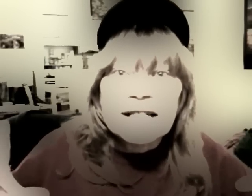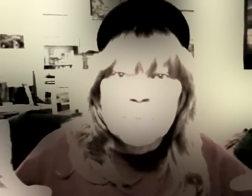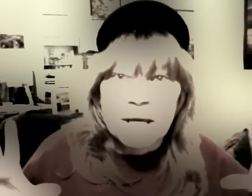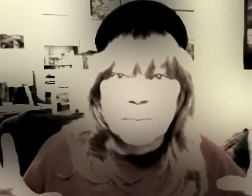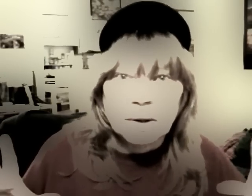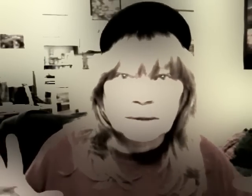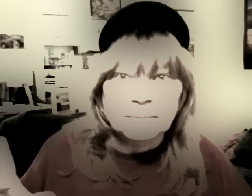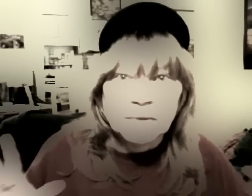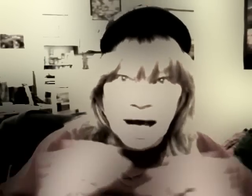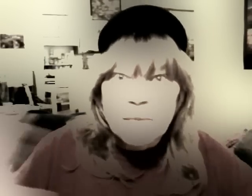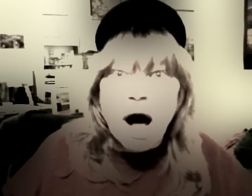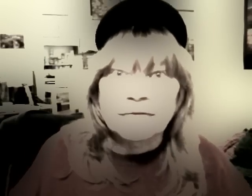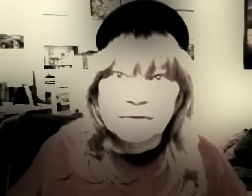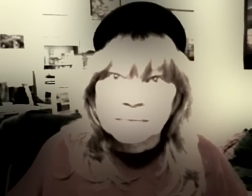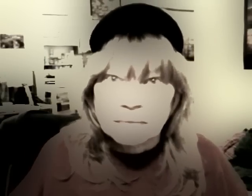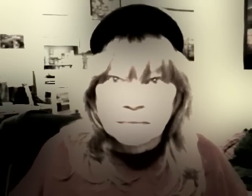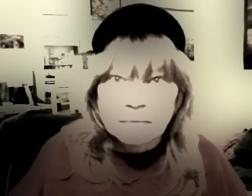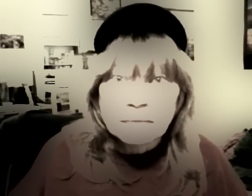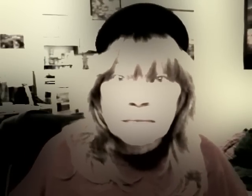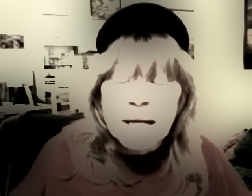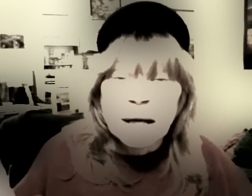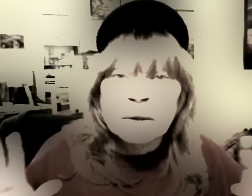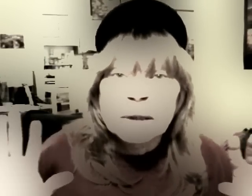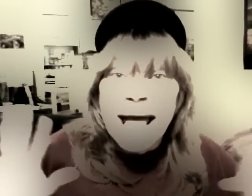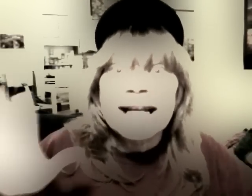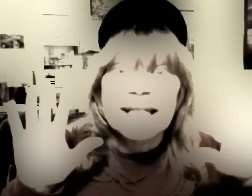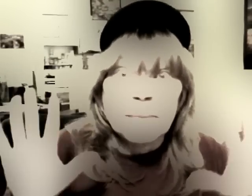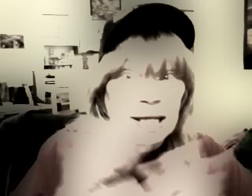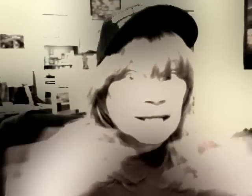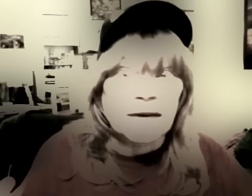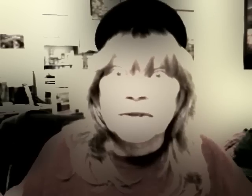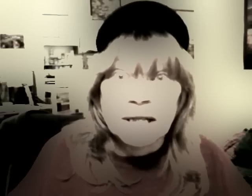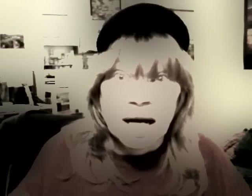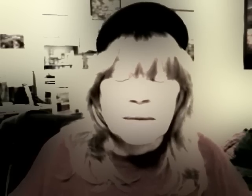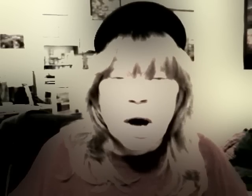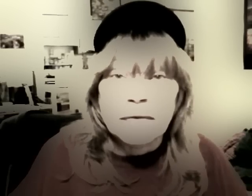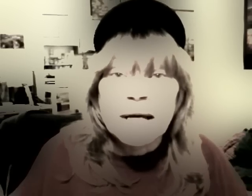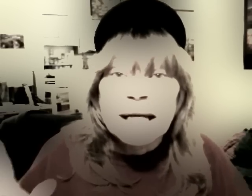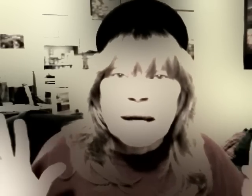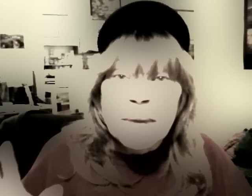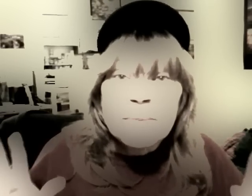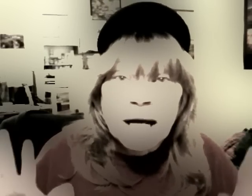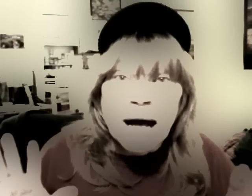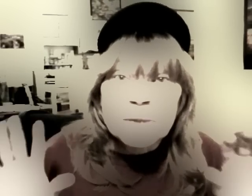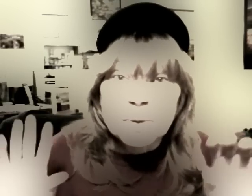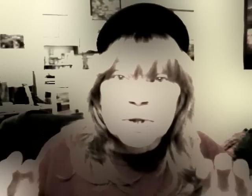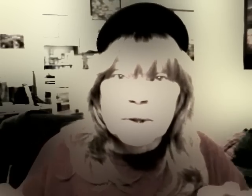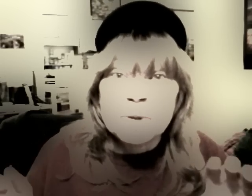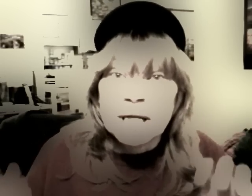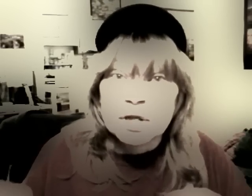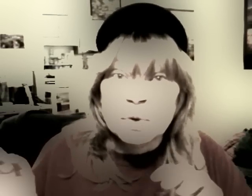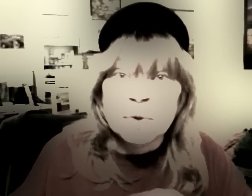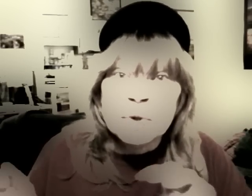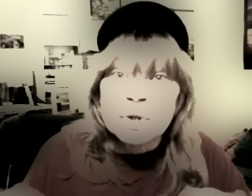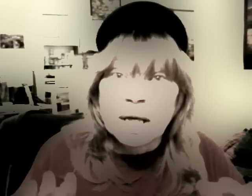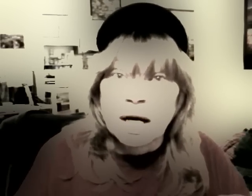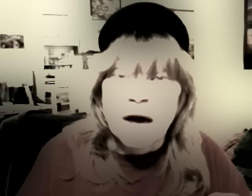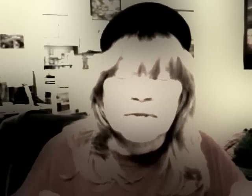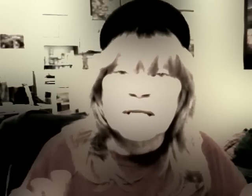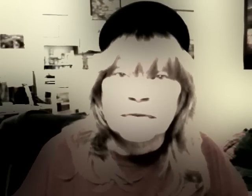people. Cut them off. No, any Semites, definitely cut them off. Now maybe God's prescription as to who you should cut off is different.